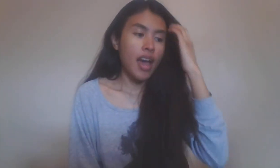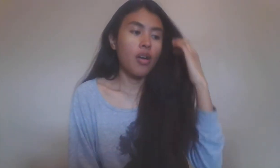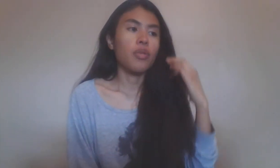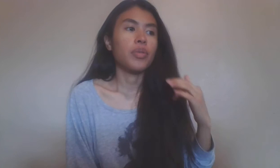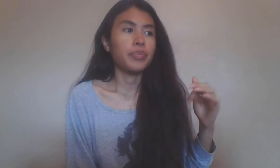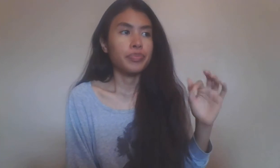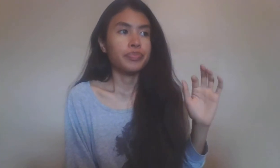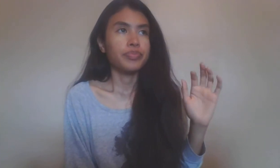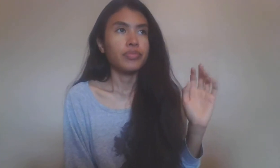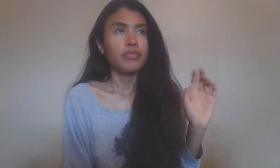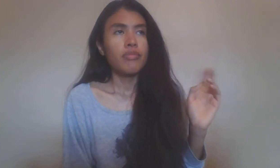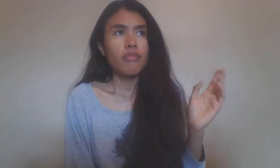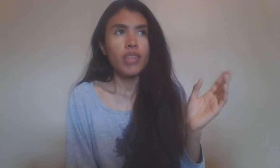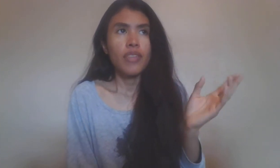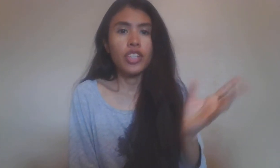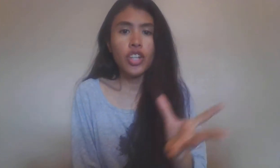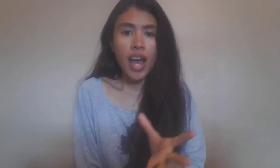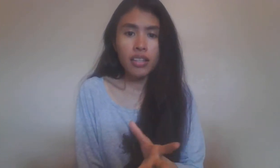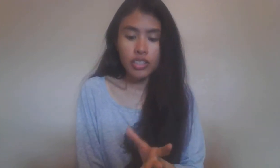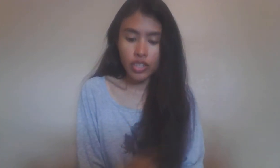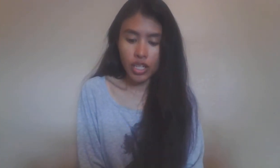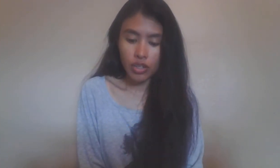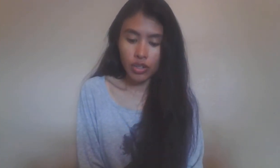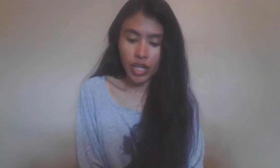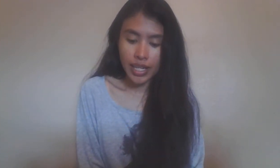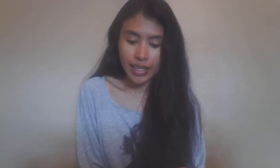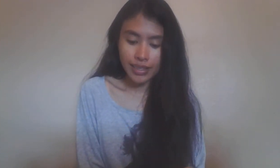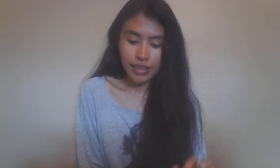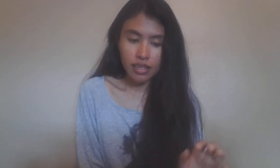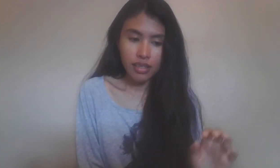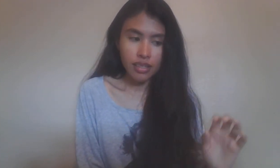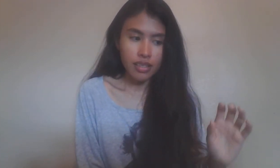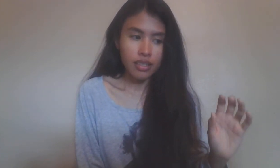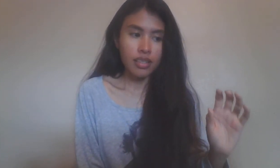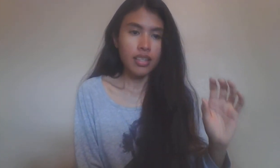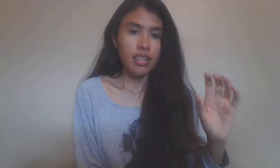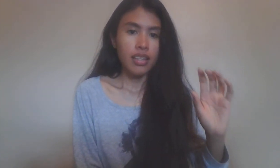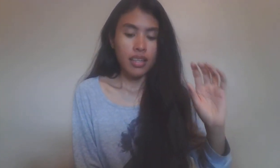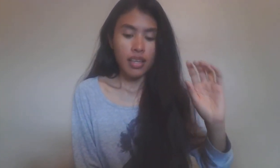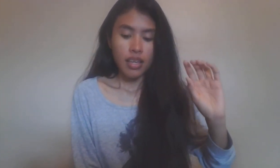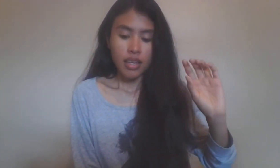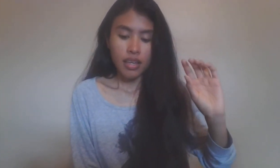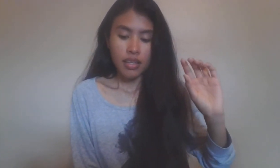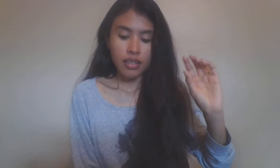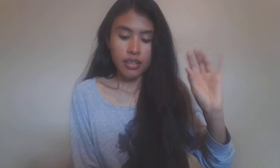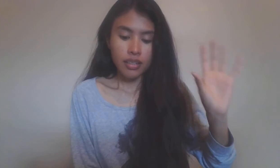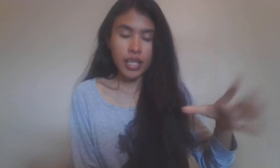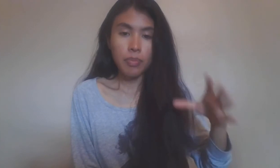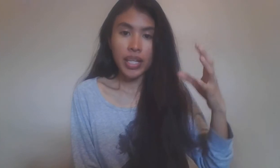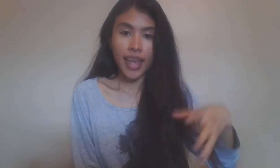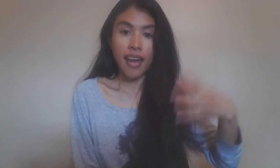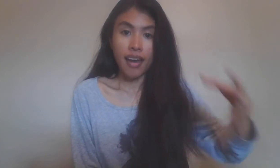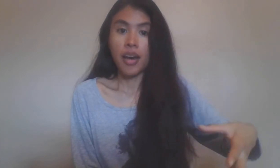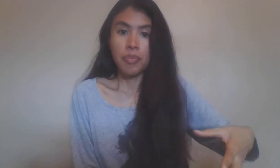Now the challenge here is keeping that up